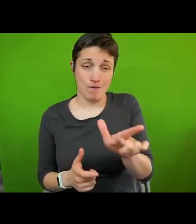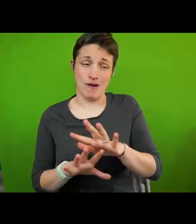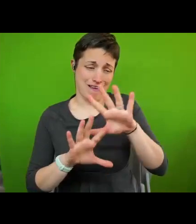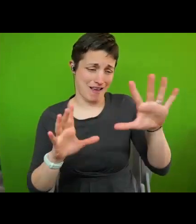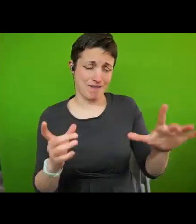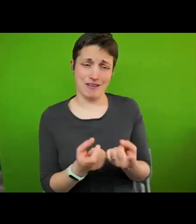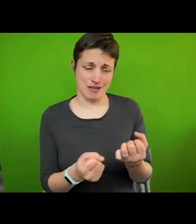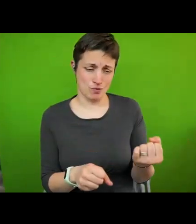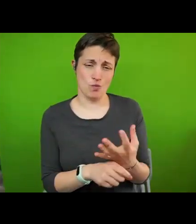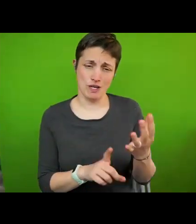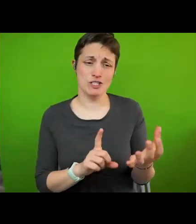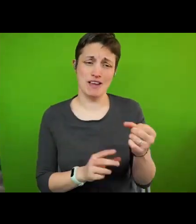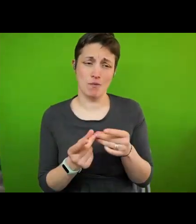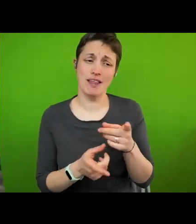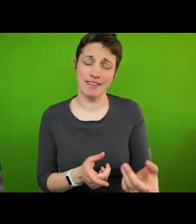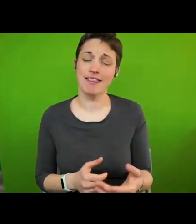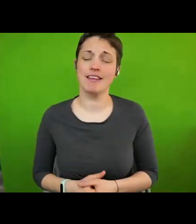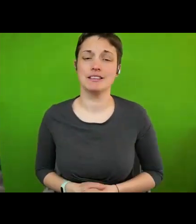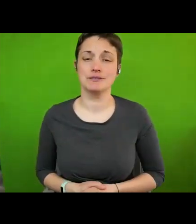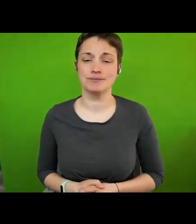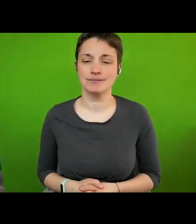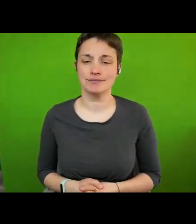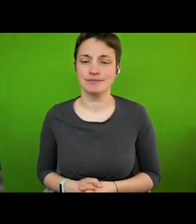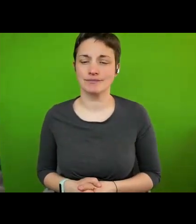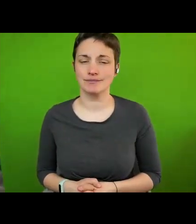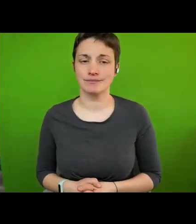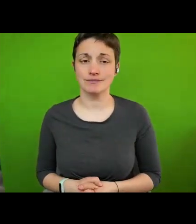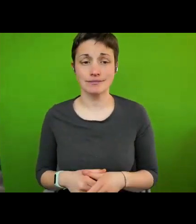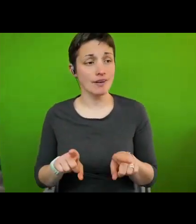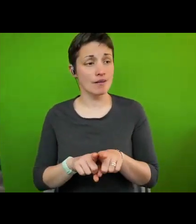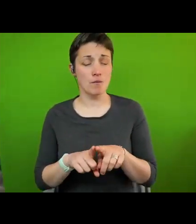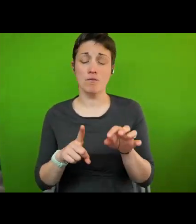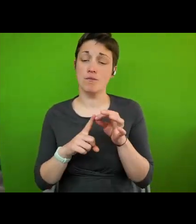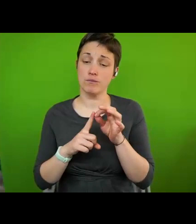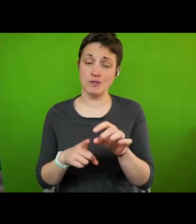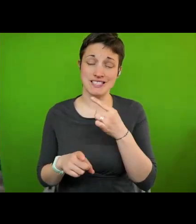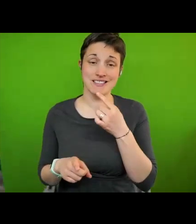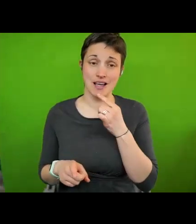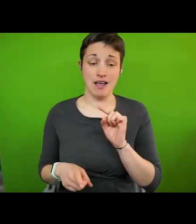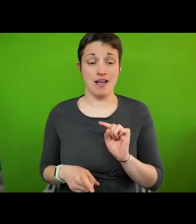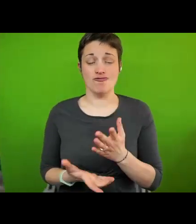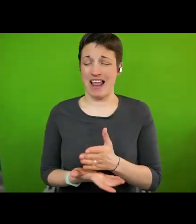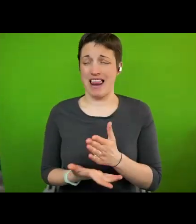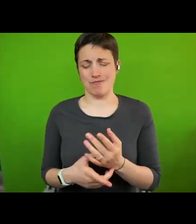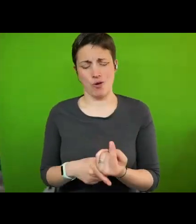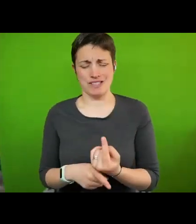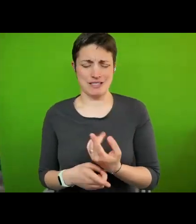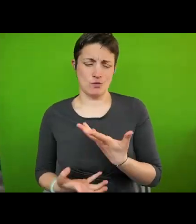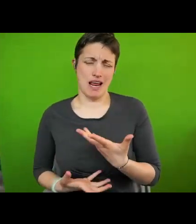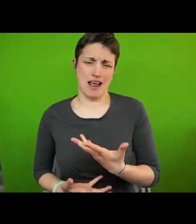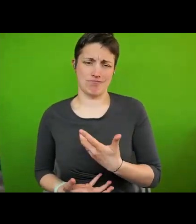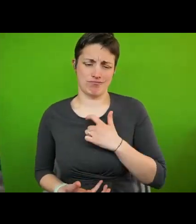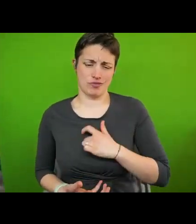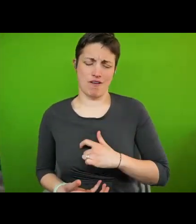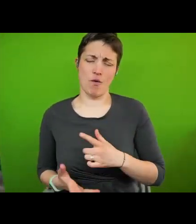in this also further. I'm, as Paul has mentioned, speaking to you, of course, first and foremost in my capacity as